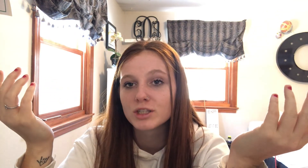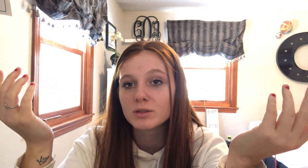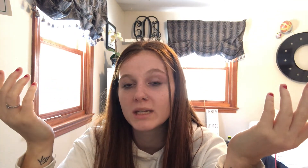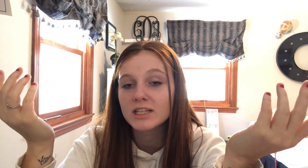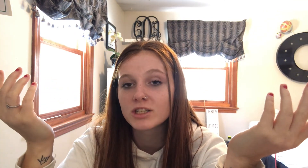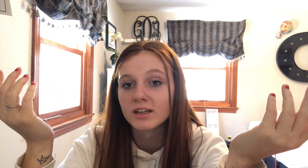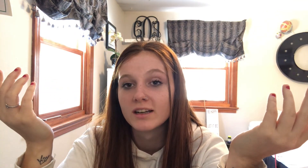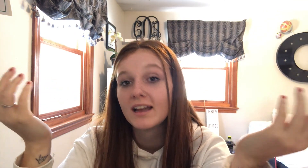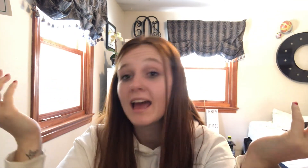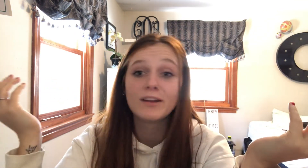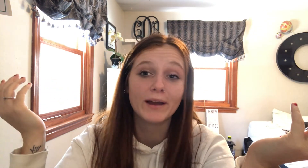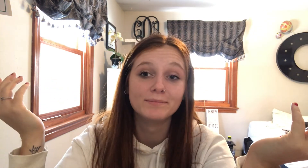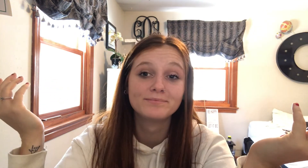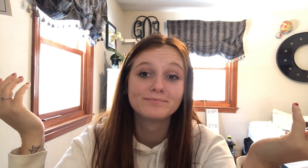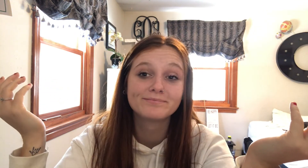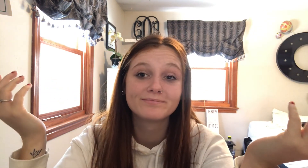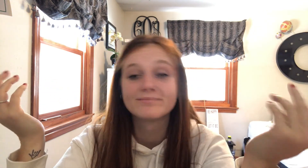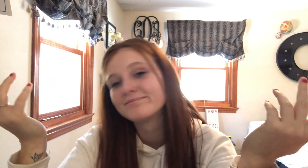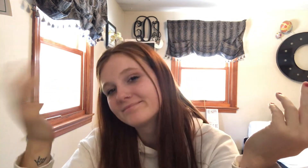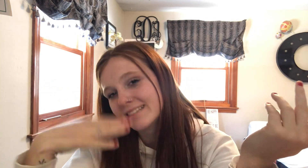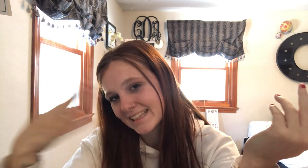stupid answer. Anyway, thank you.